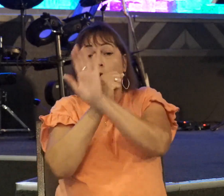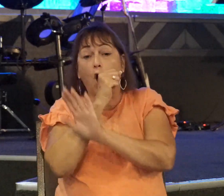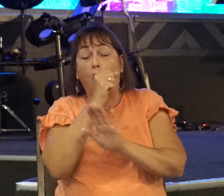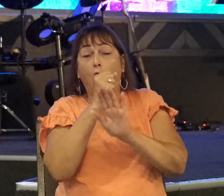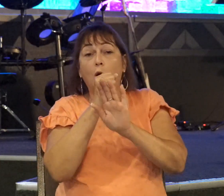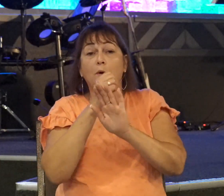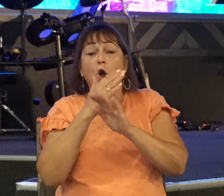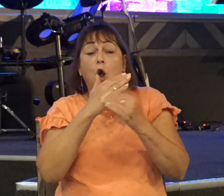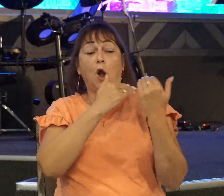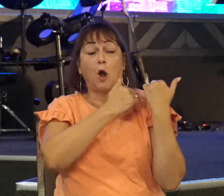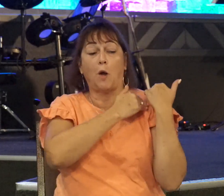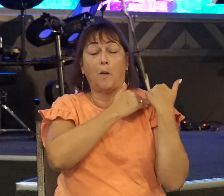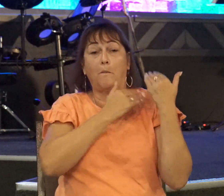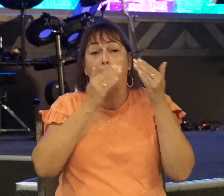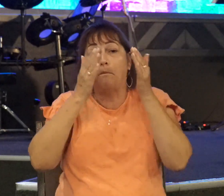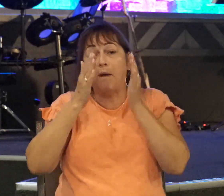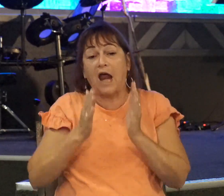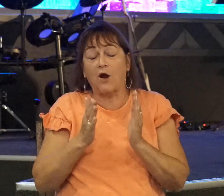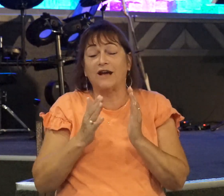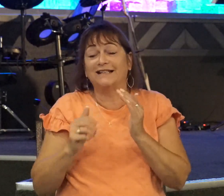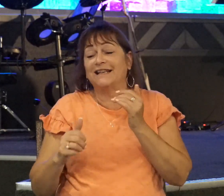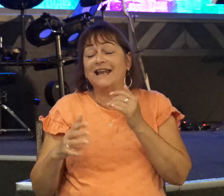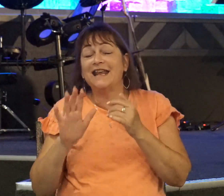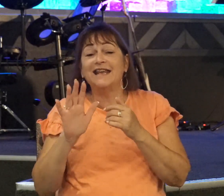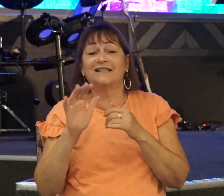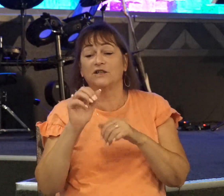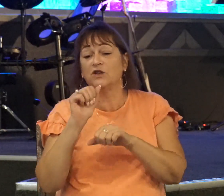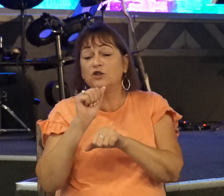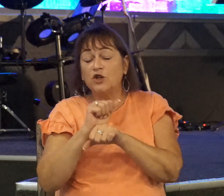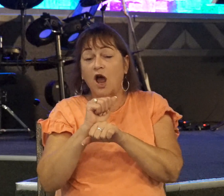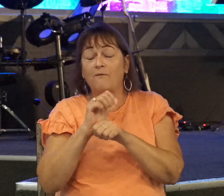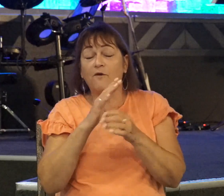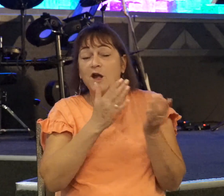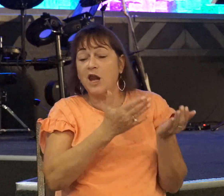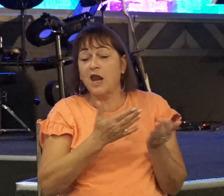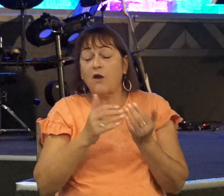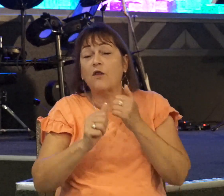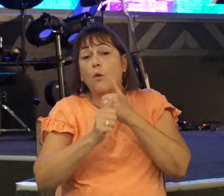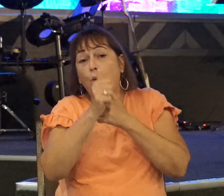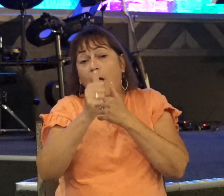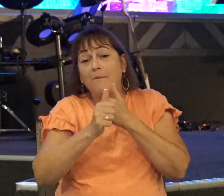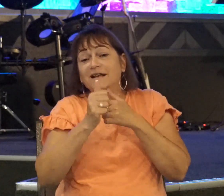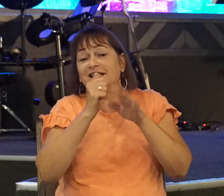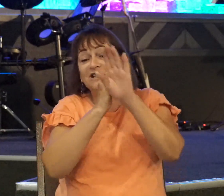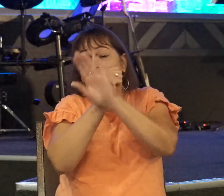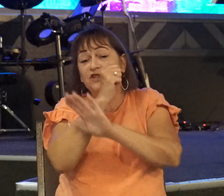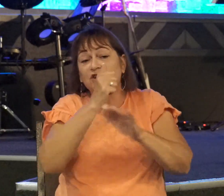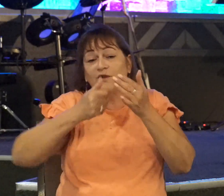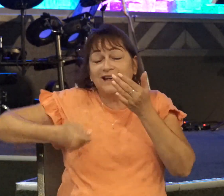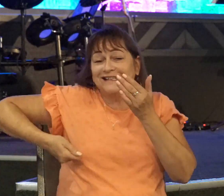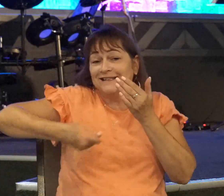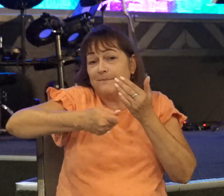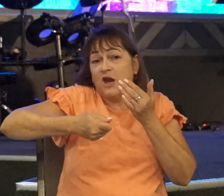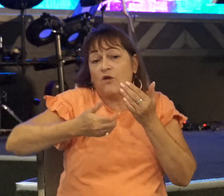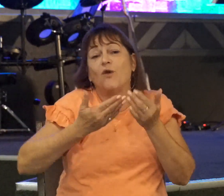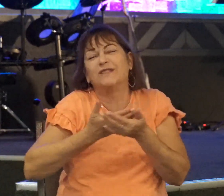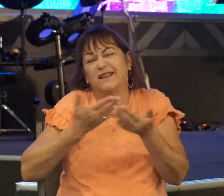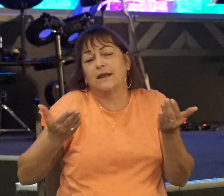job it is to assist in carrying the warrior's weapons, And shield and spear and things like that. And